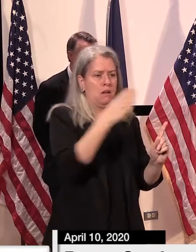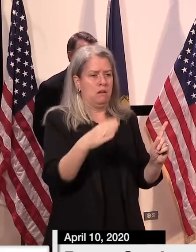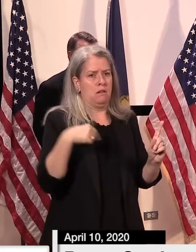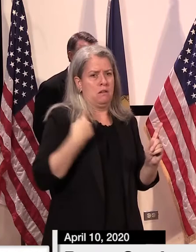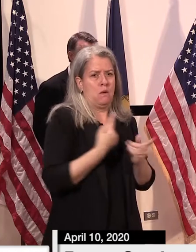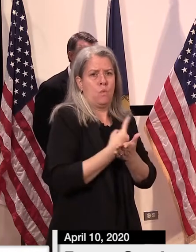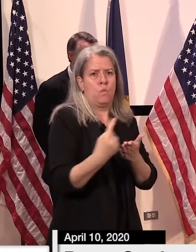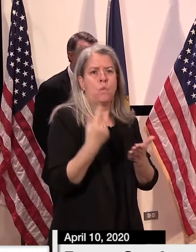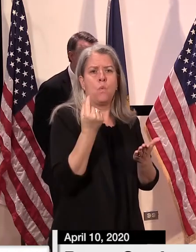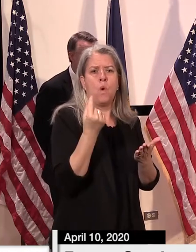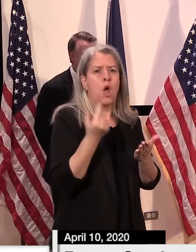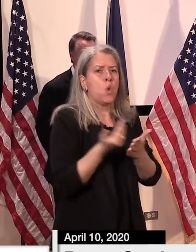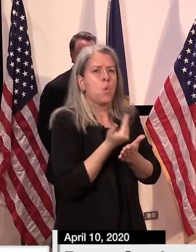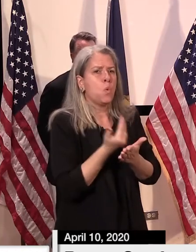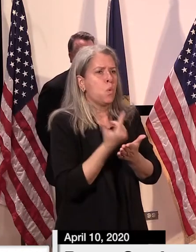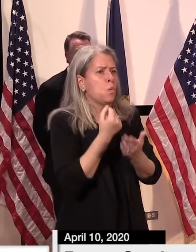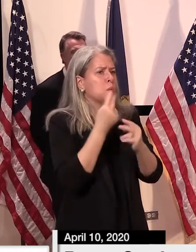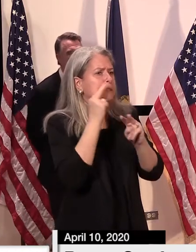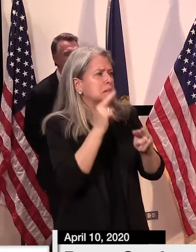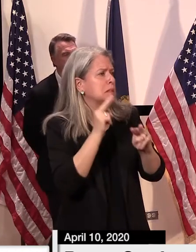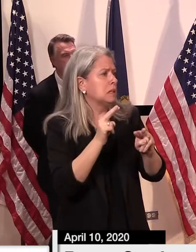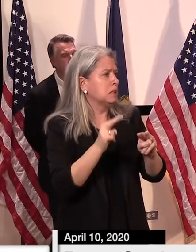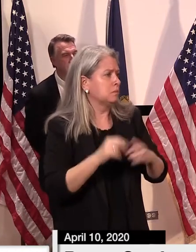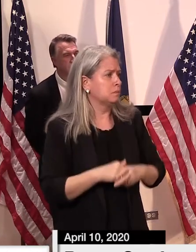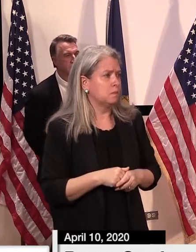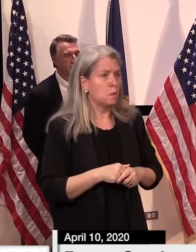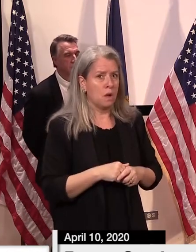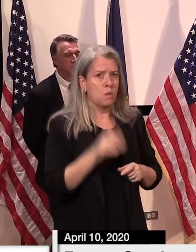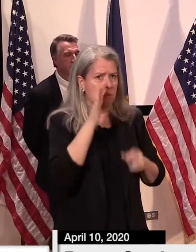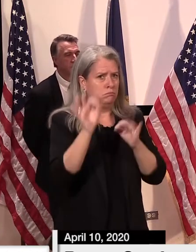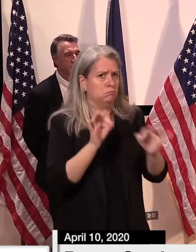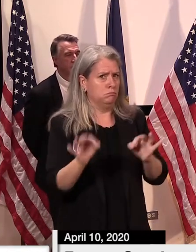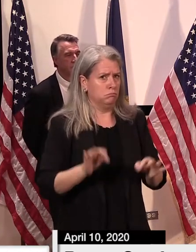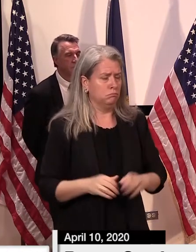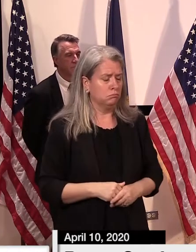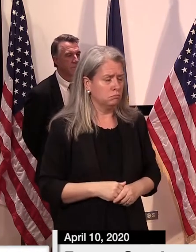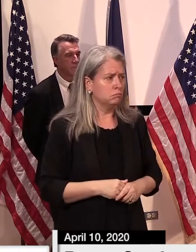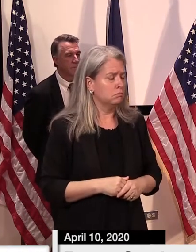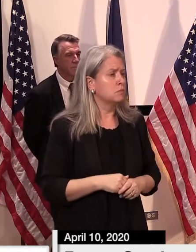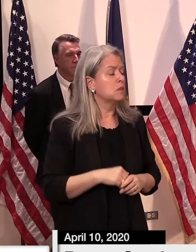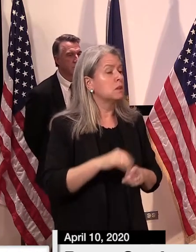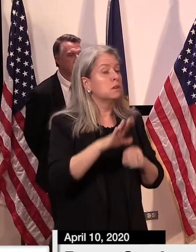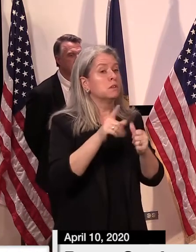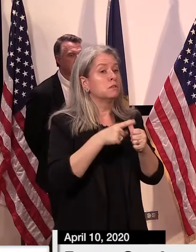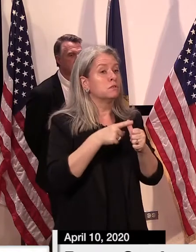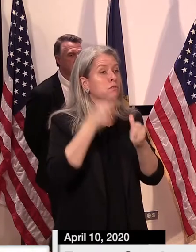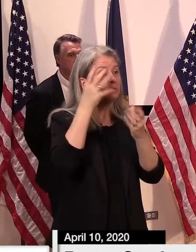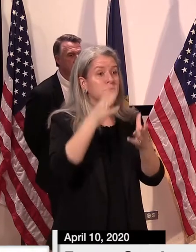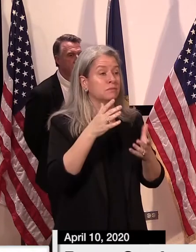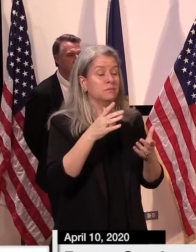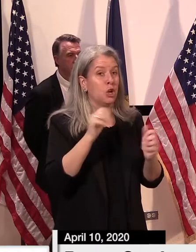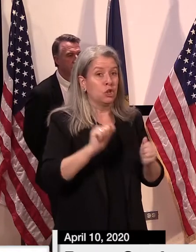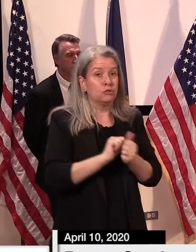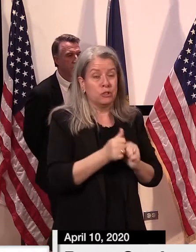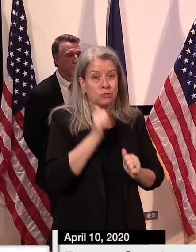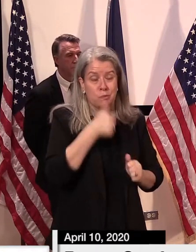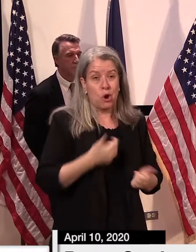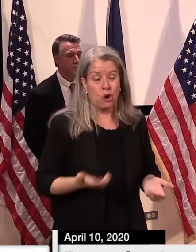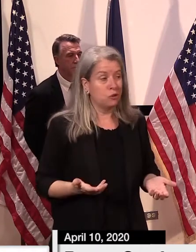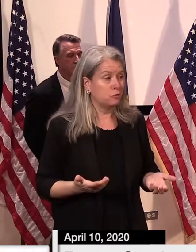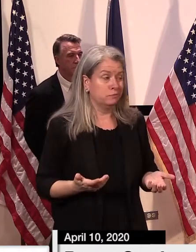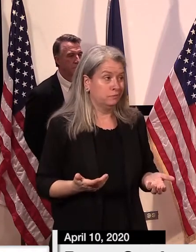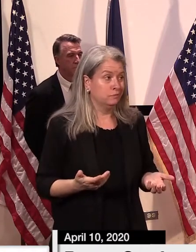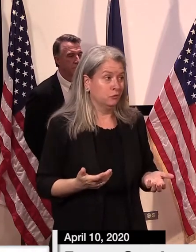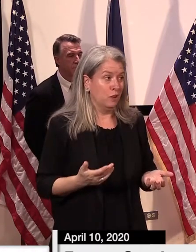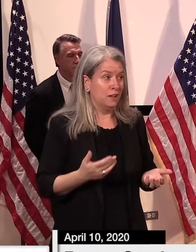the past week. First, I want to reiterate that this situation is very fluid. The assumptions that